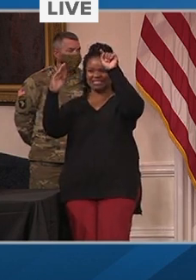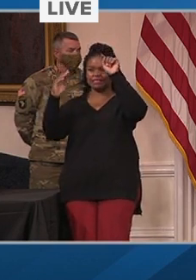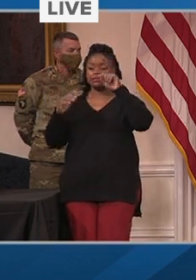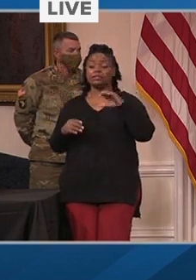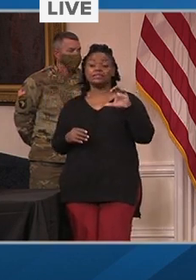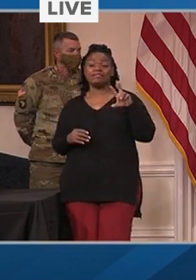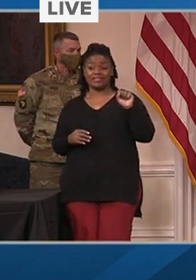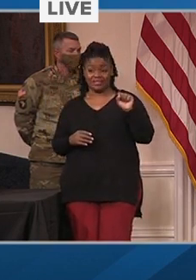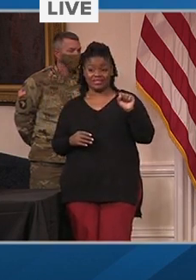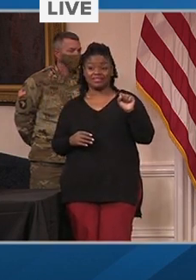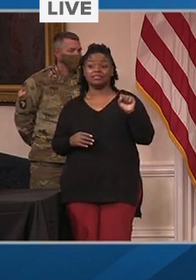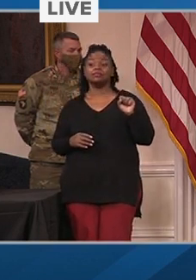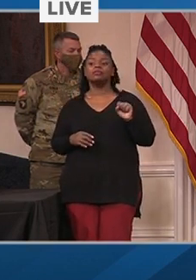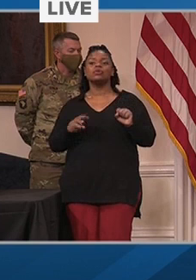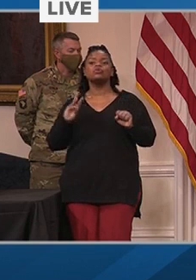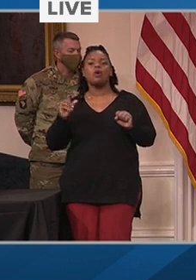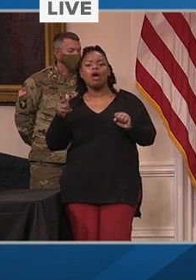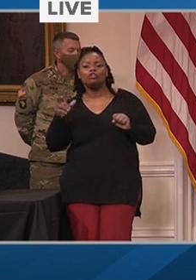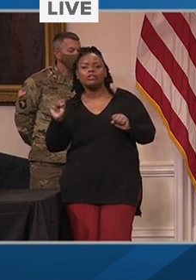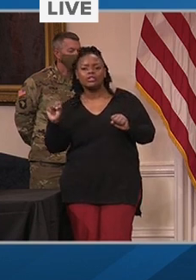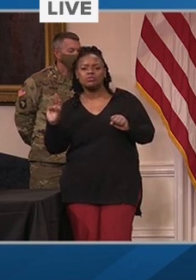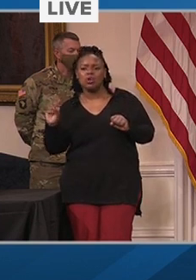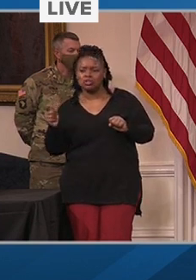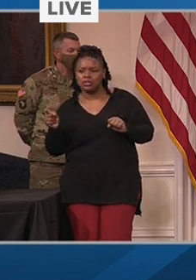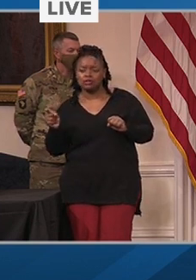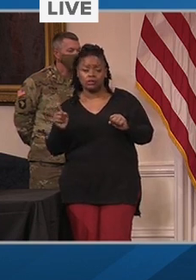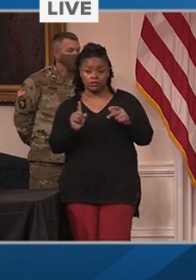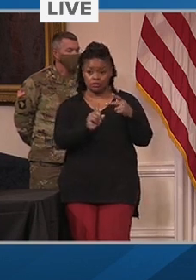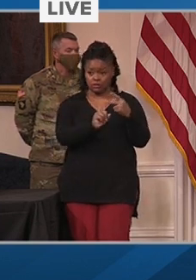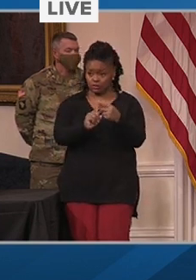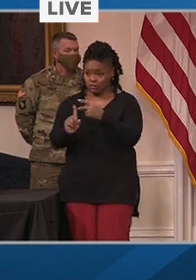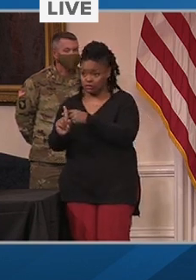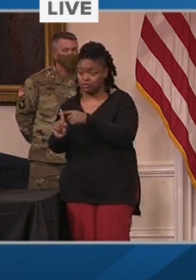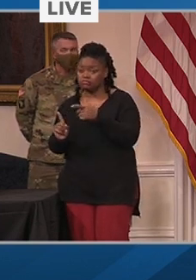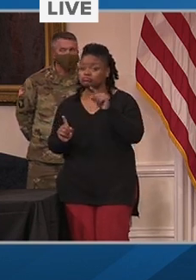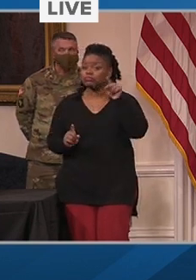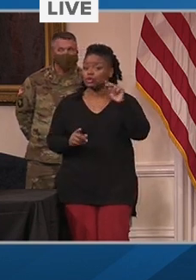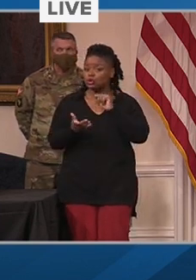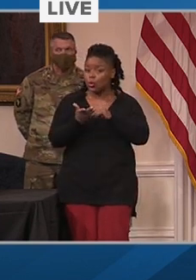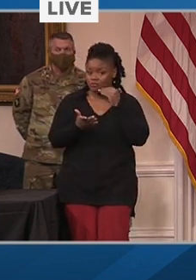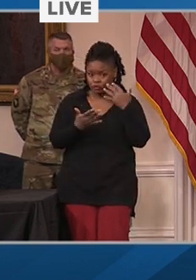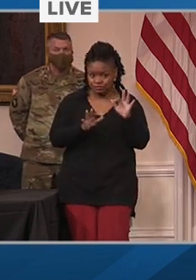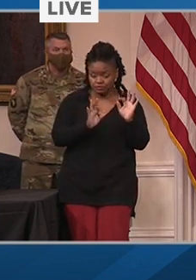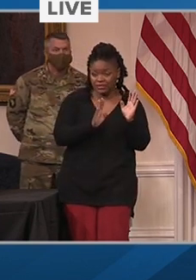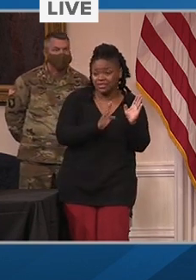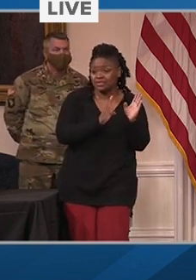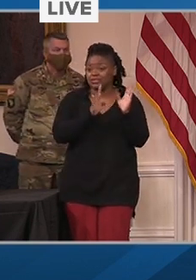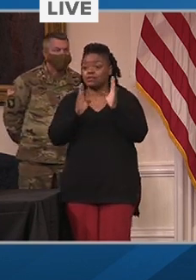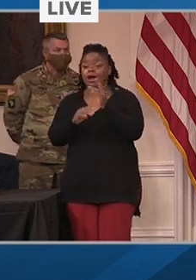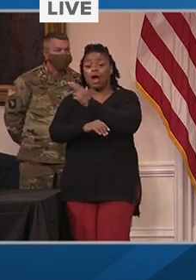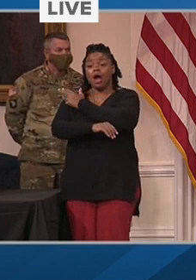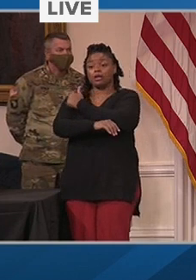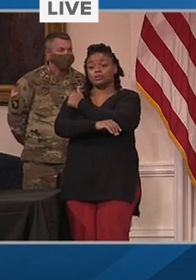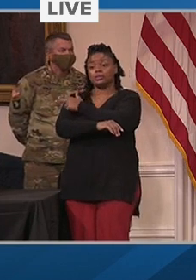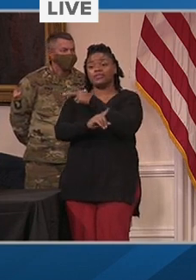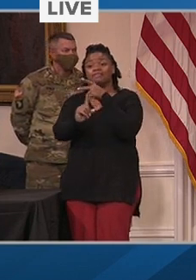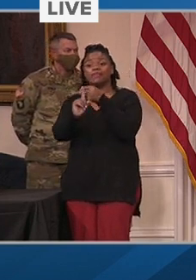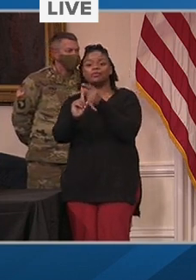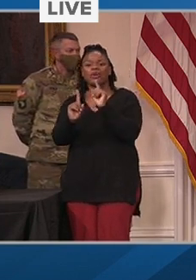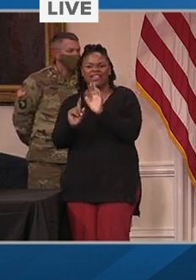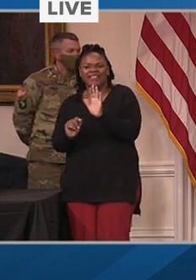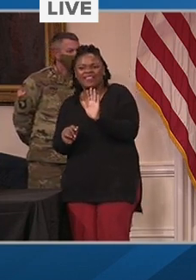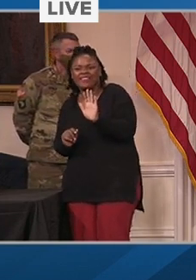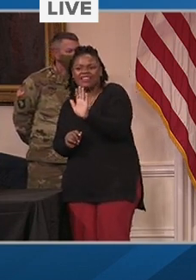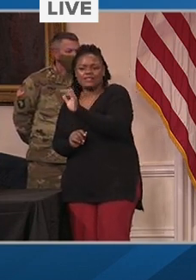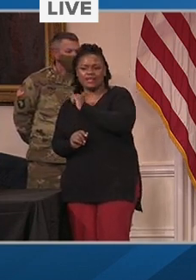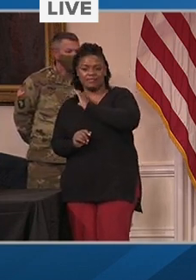that's responsible for our nursing homes. Maryland hospitals are the ones who are doing their own staffs and frontline